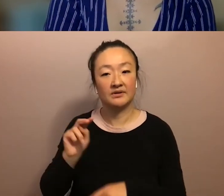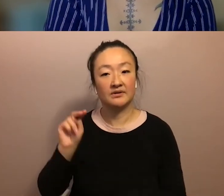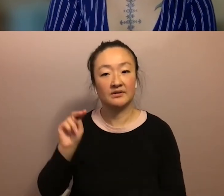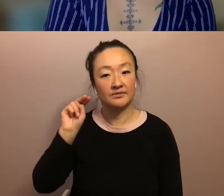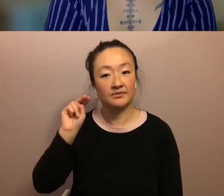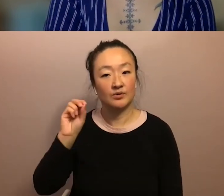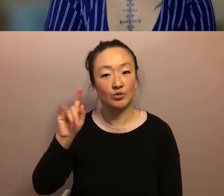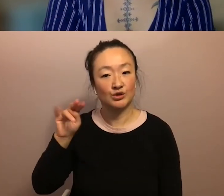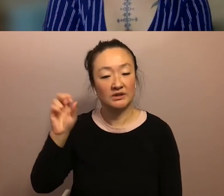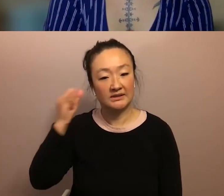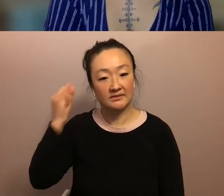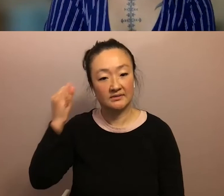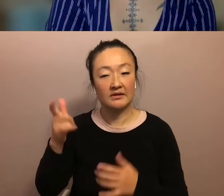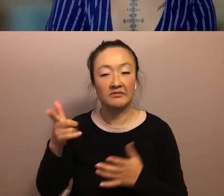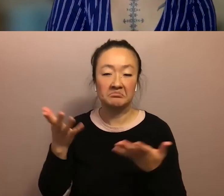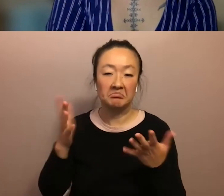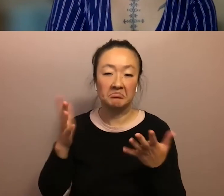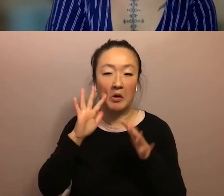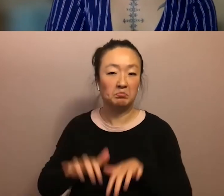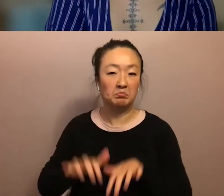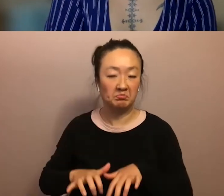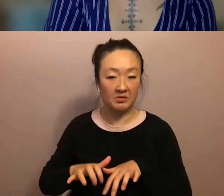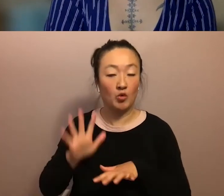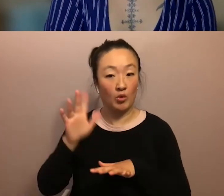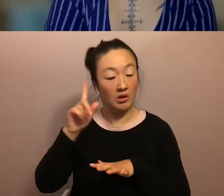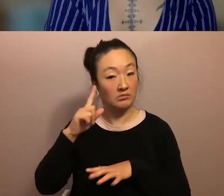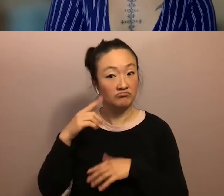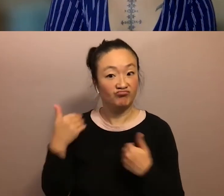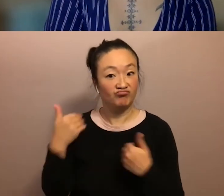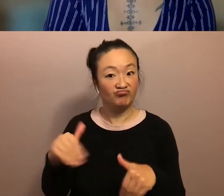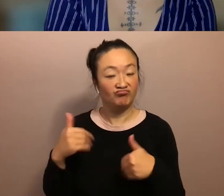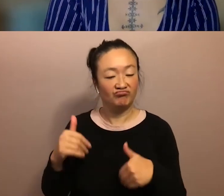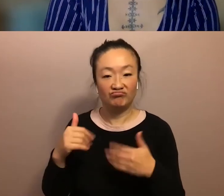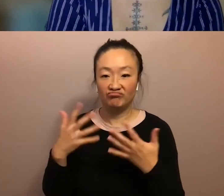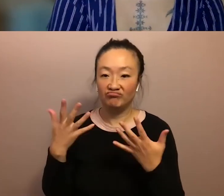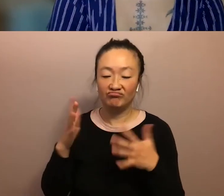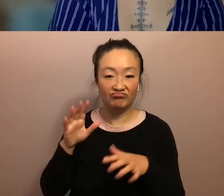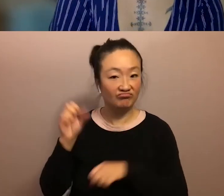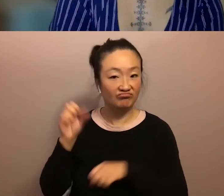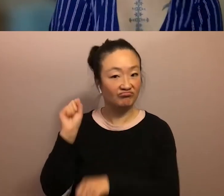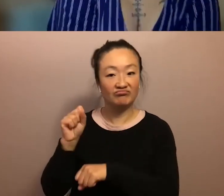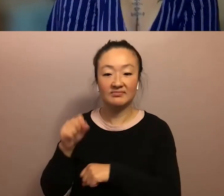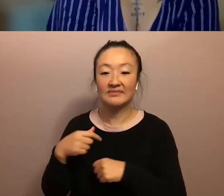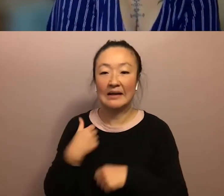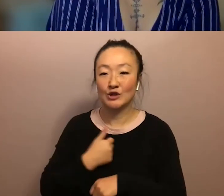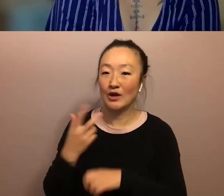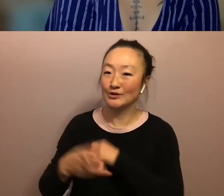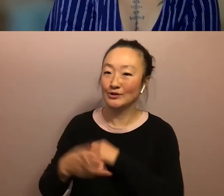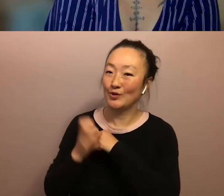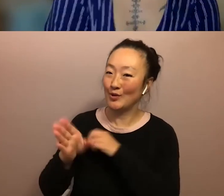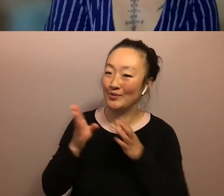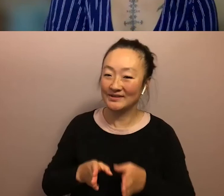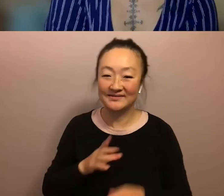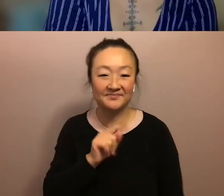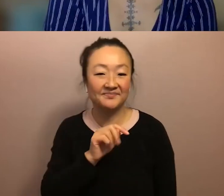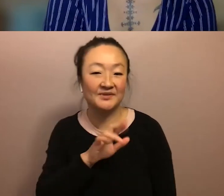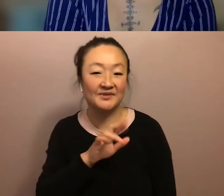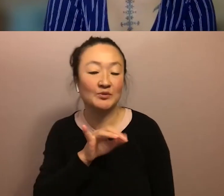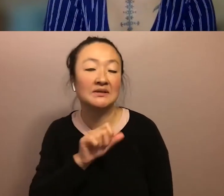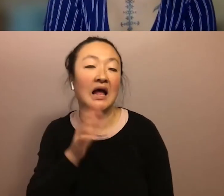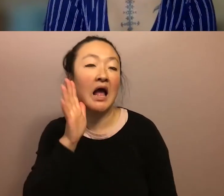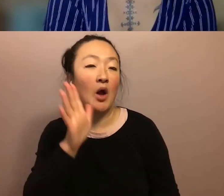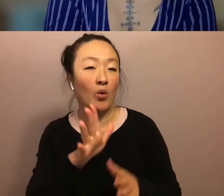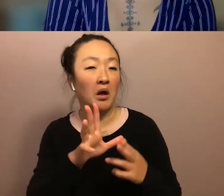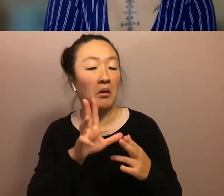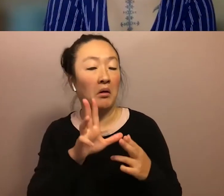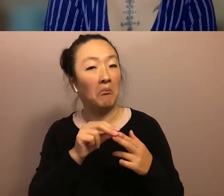but it'll blow your mind theresa sorry i stole your person it's okay i'm just gonna i'm gonna build off of it because i don't